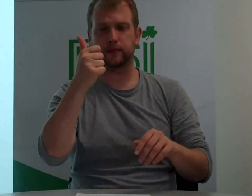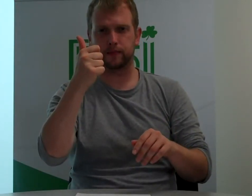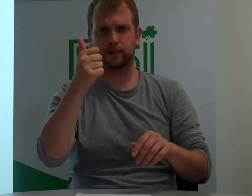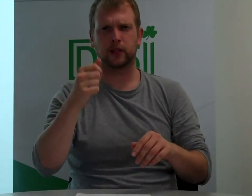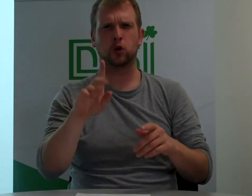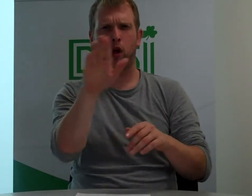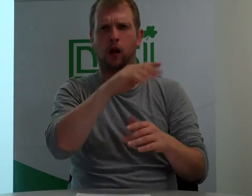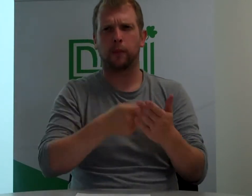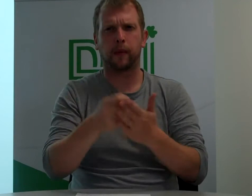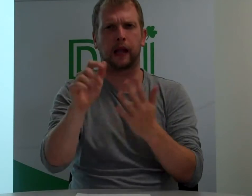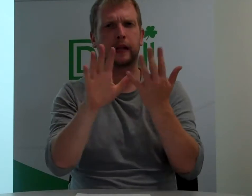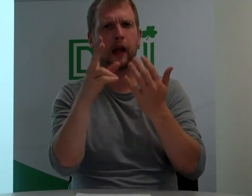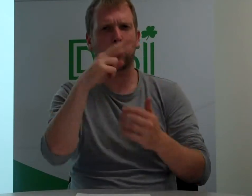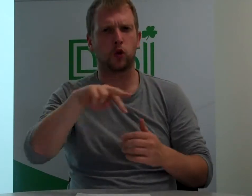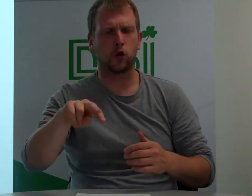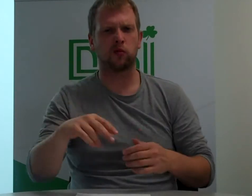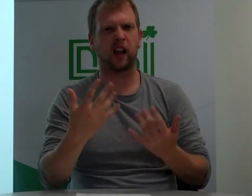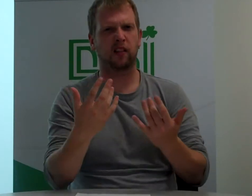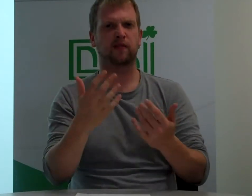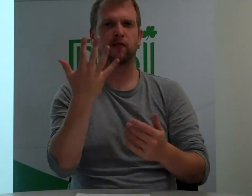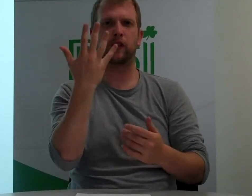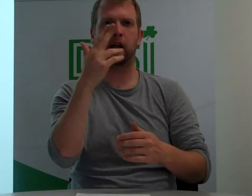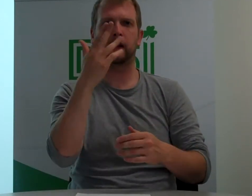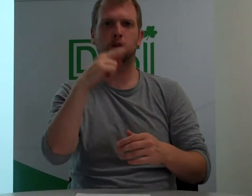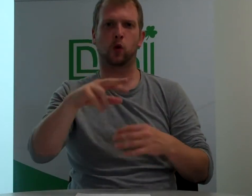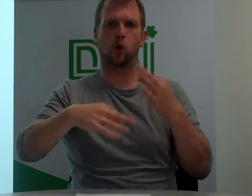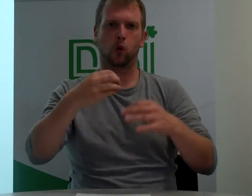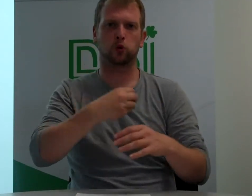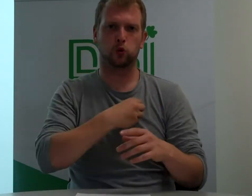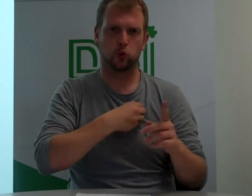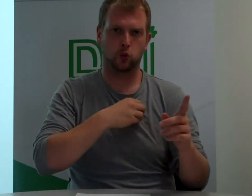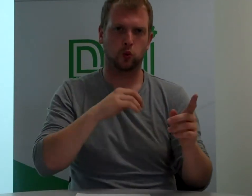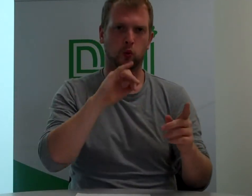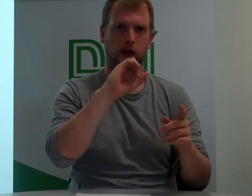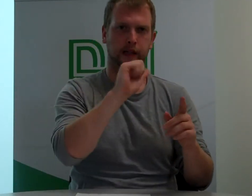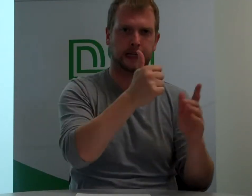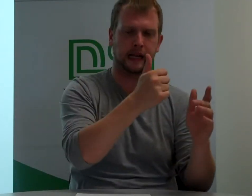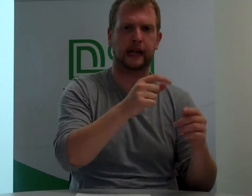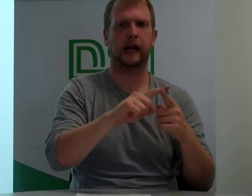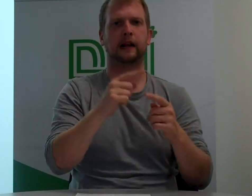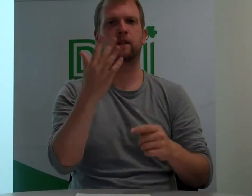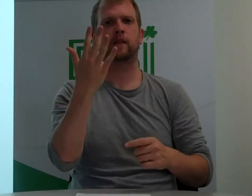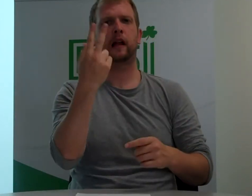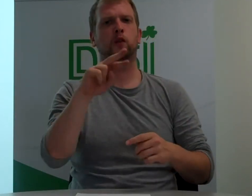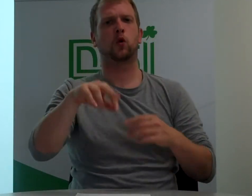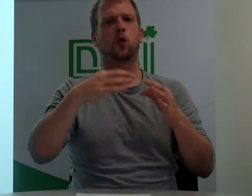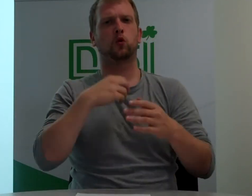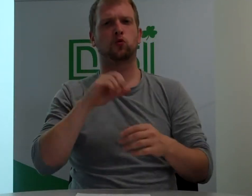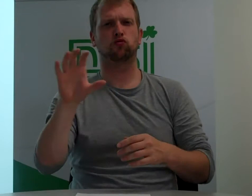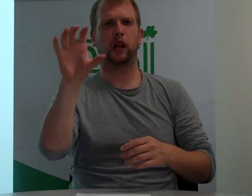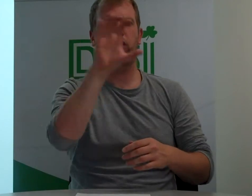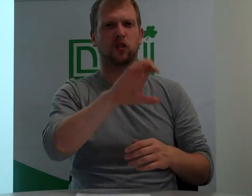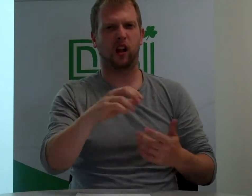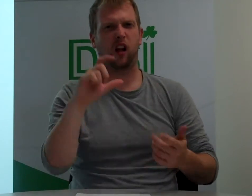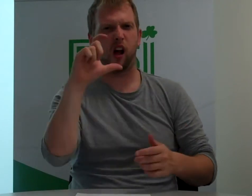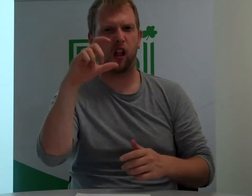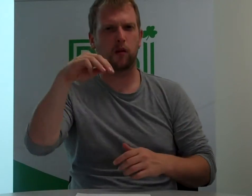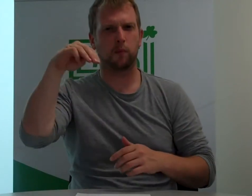and you are by your city, and you are by problem,